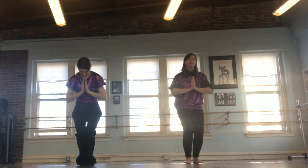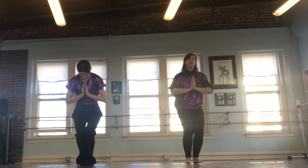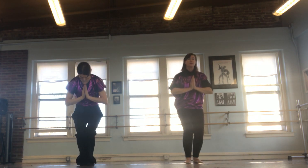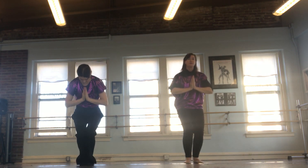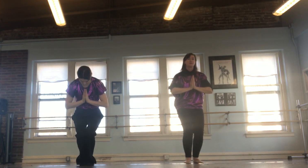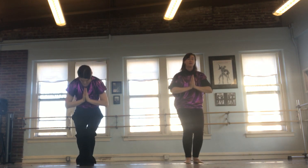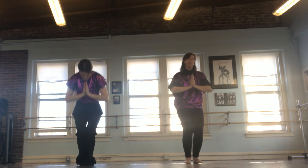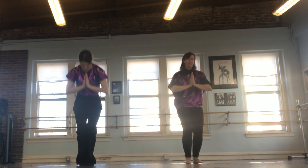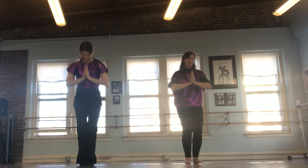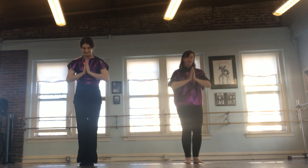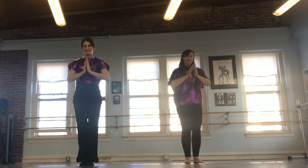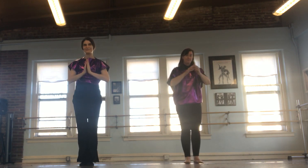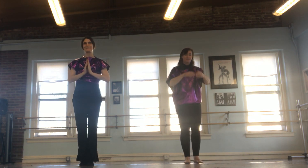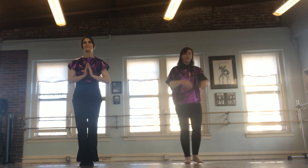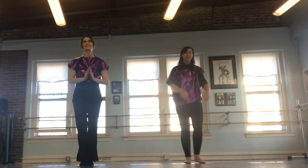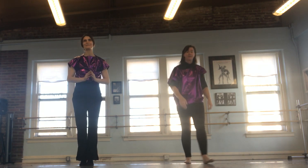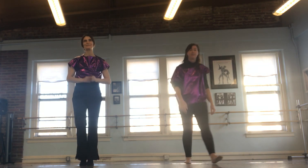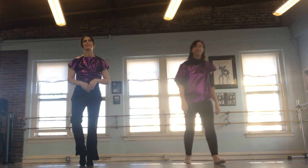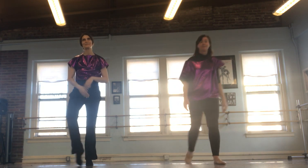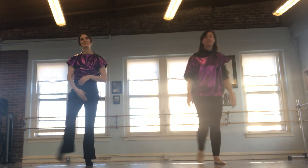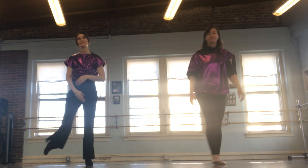That's your beautiful face.